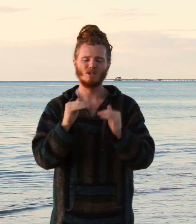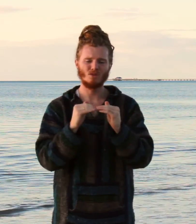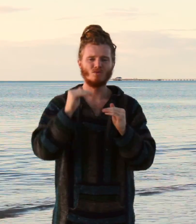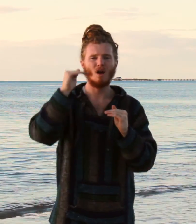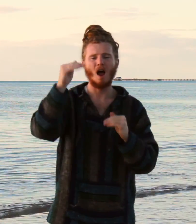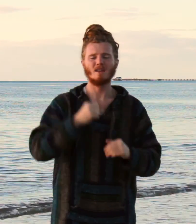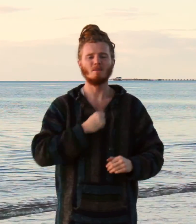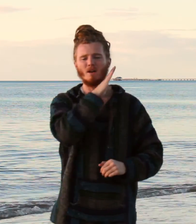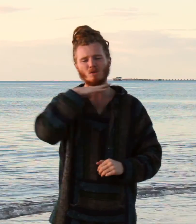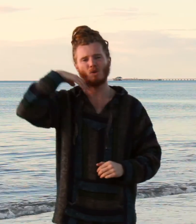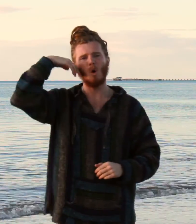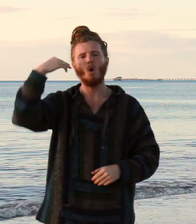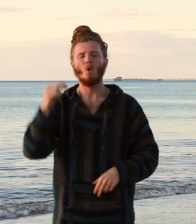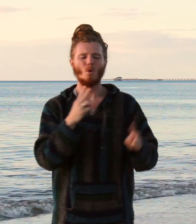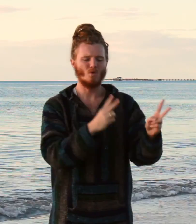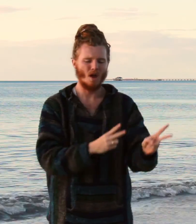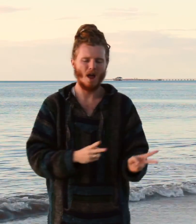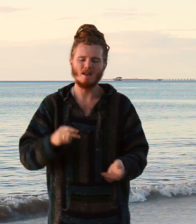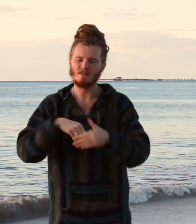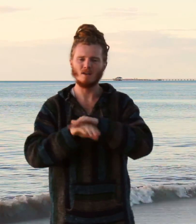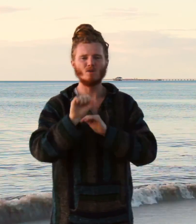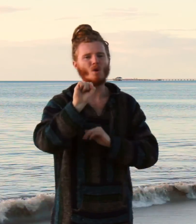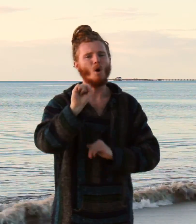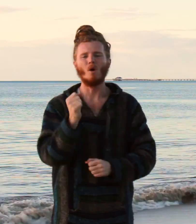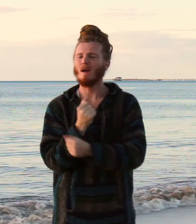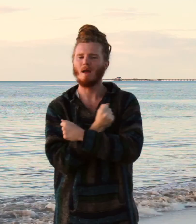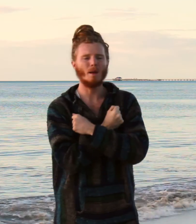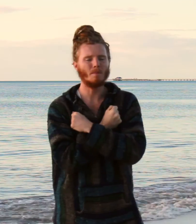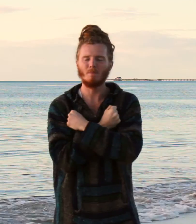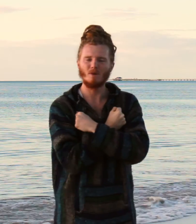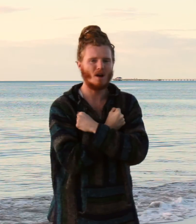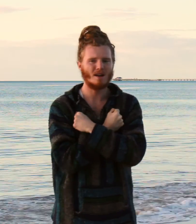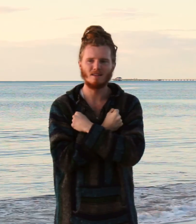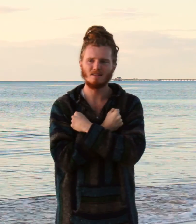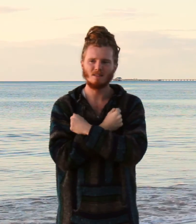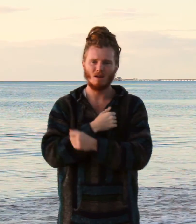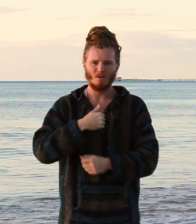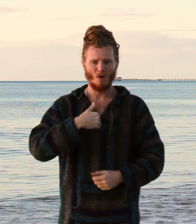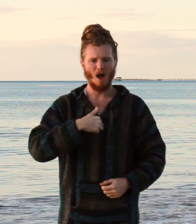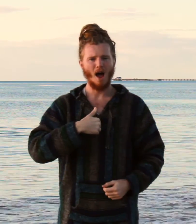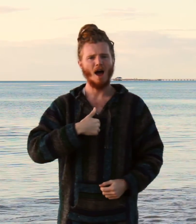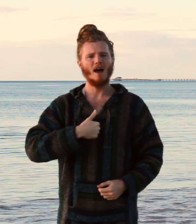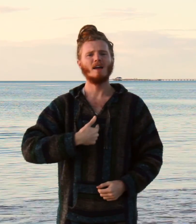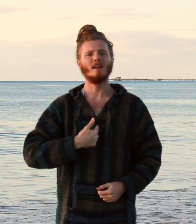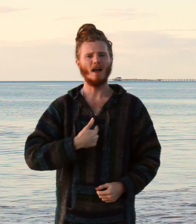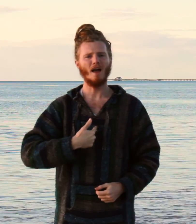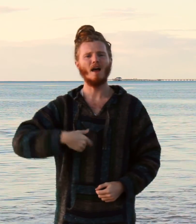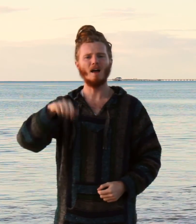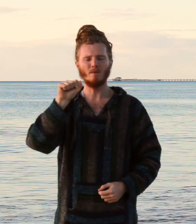rise My soul will rest in your embrace For I am